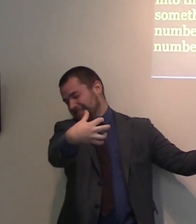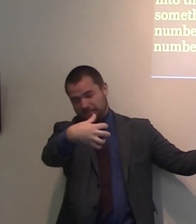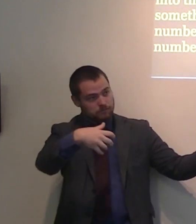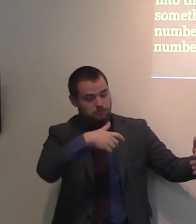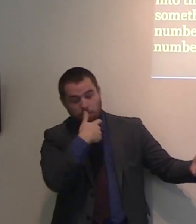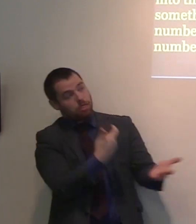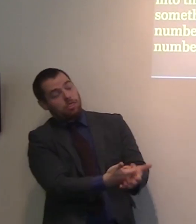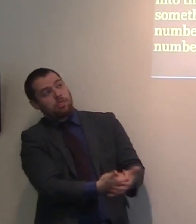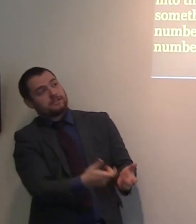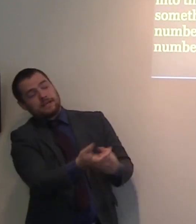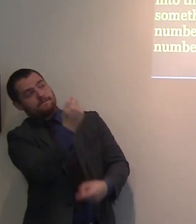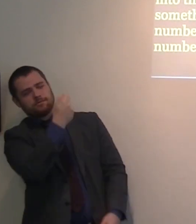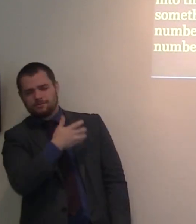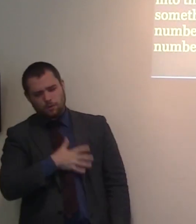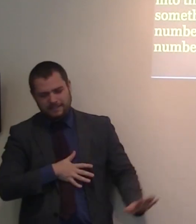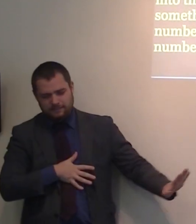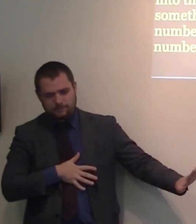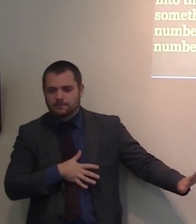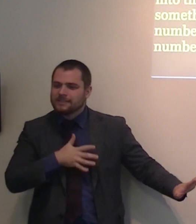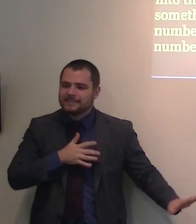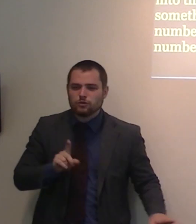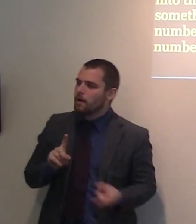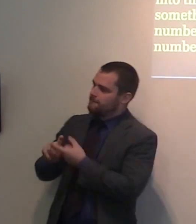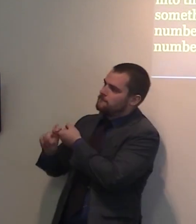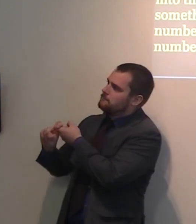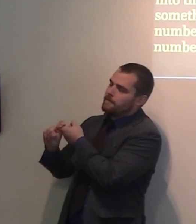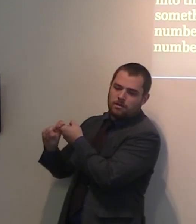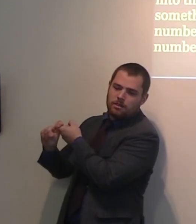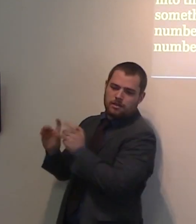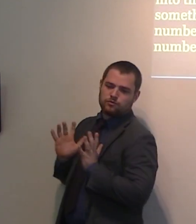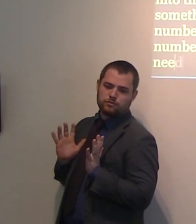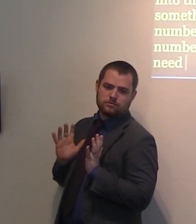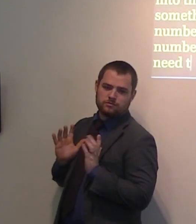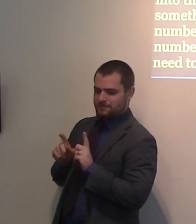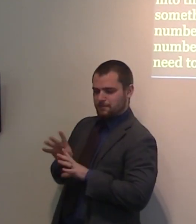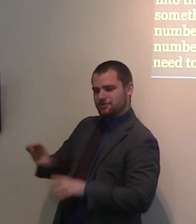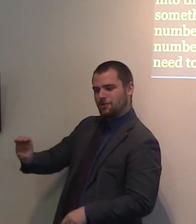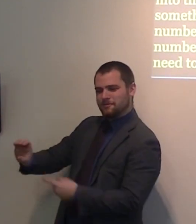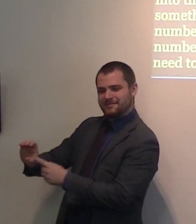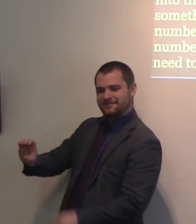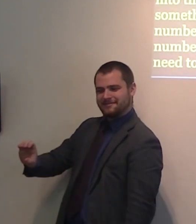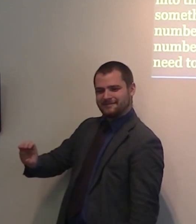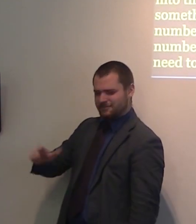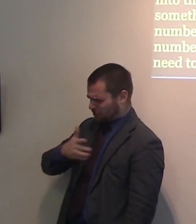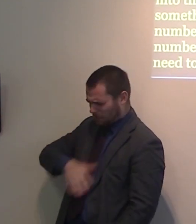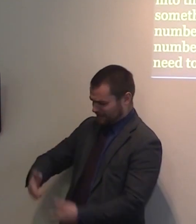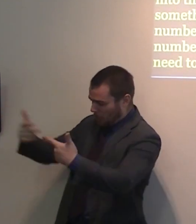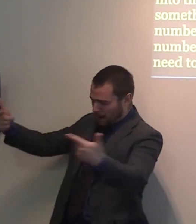successful. We need to be faithful. That's the quality of salt. Salt will always achieve what it is made for.